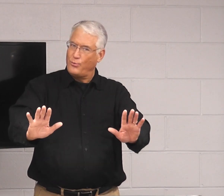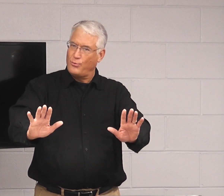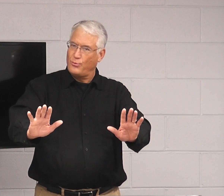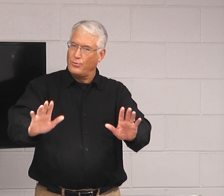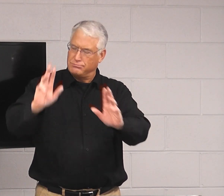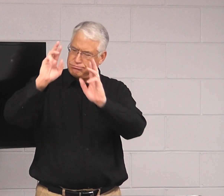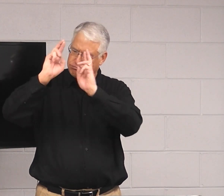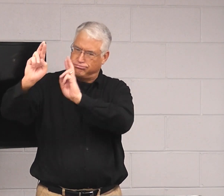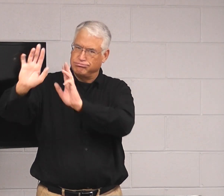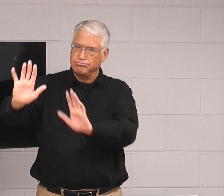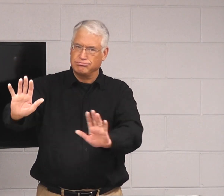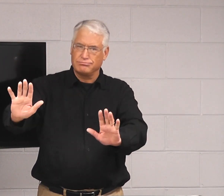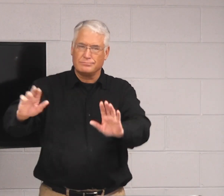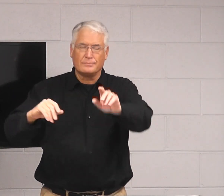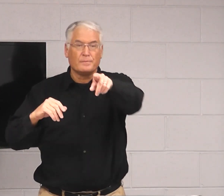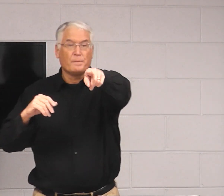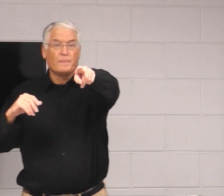You have to be careful how you use God's name.